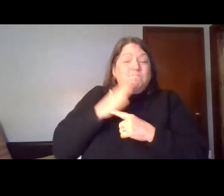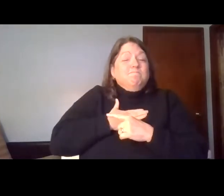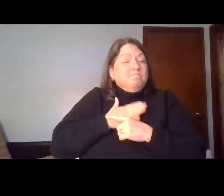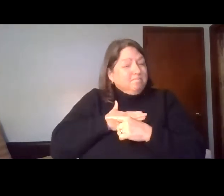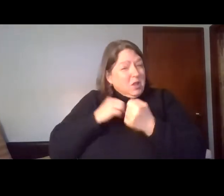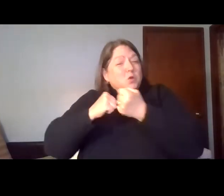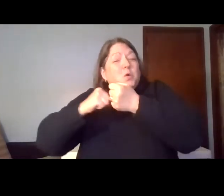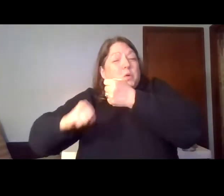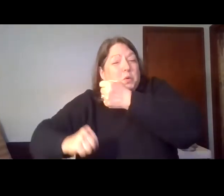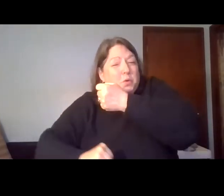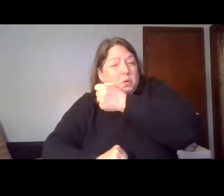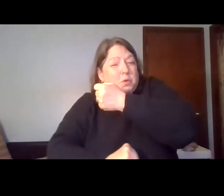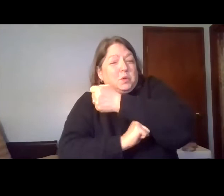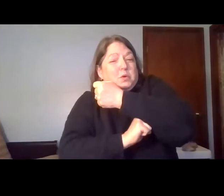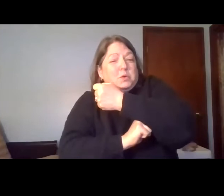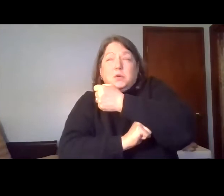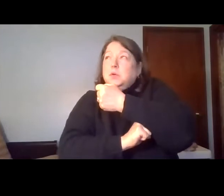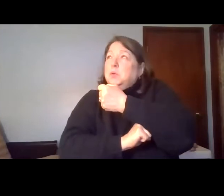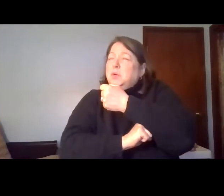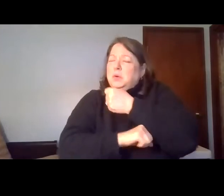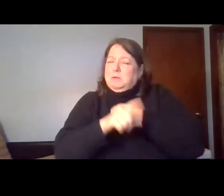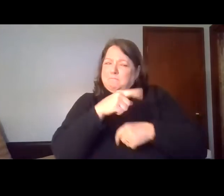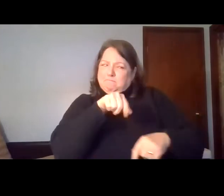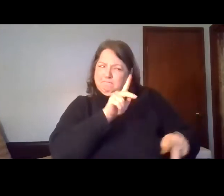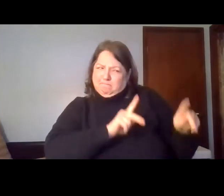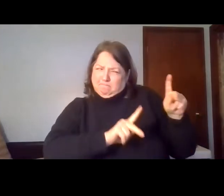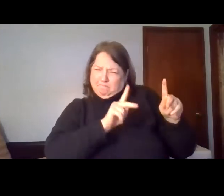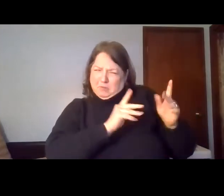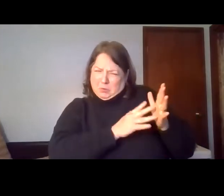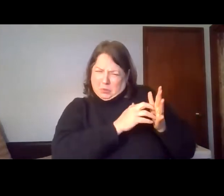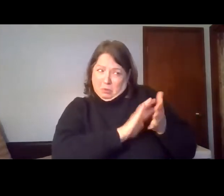When darkness stands,